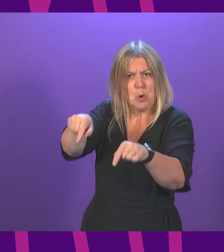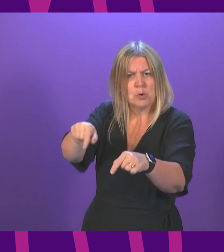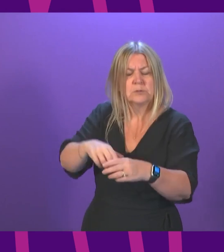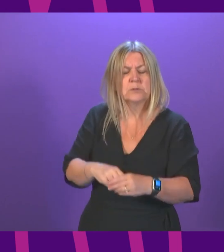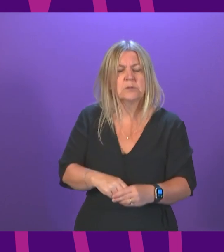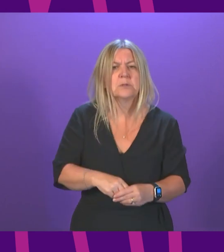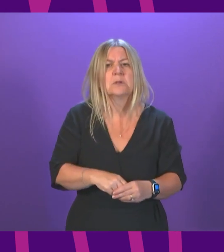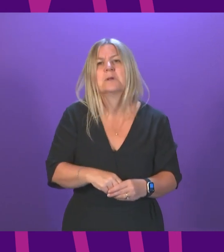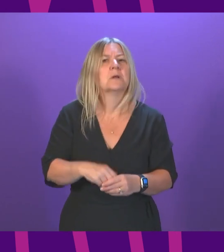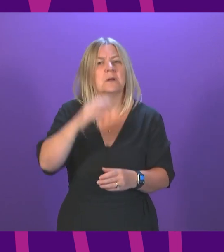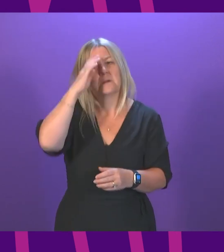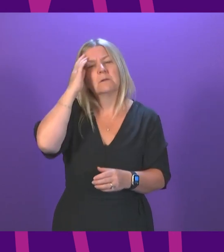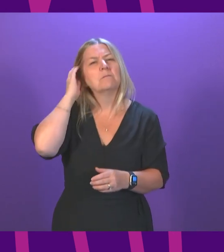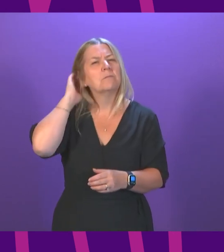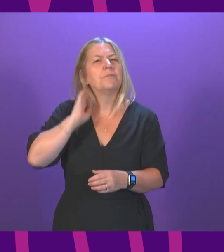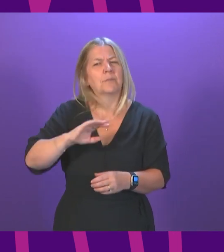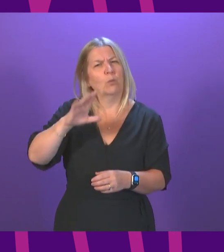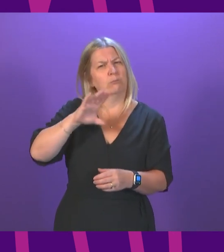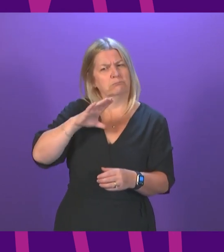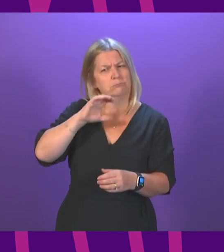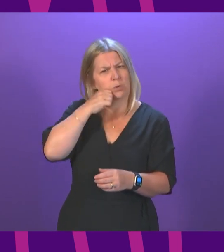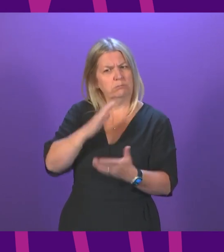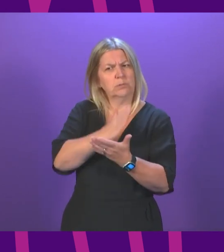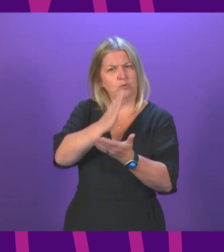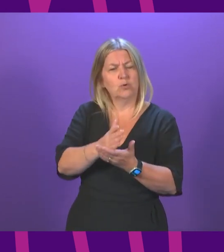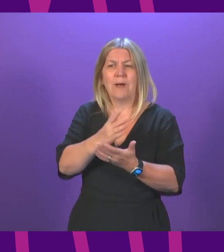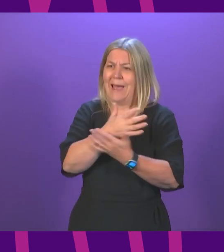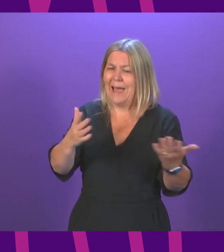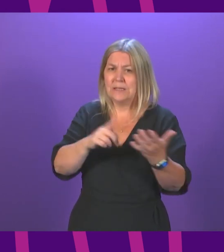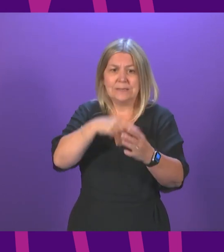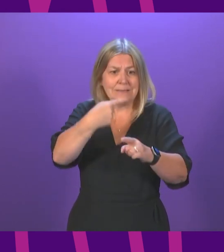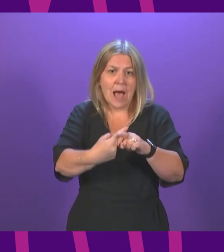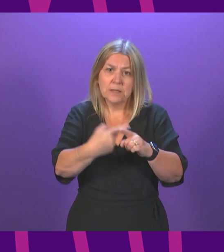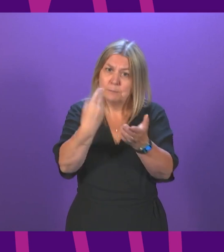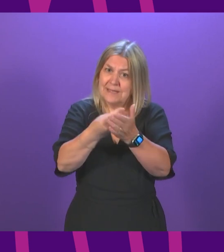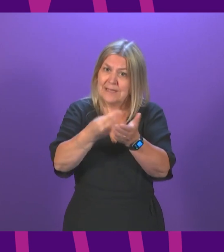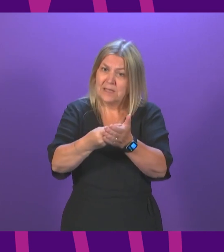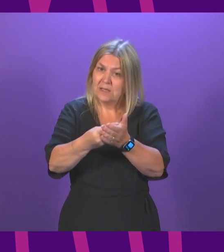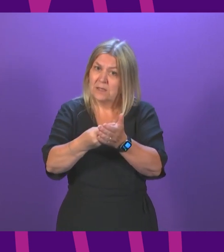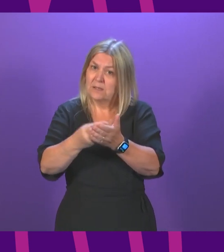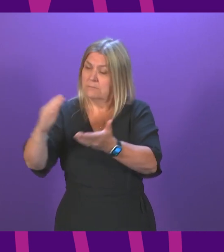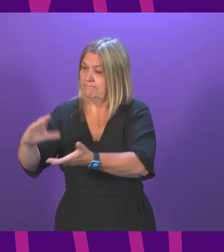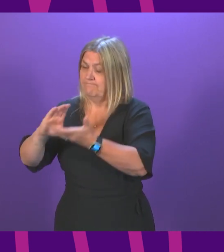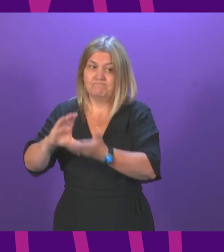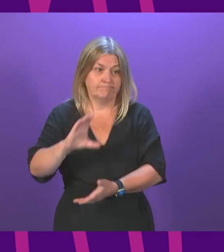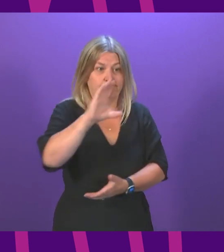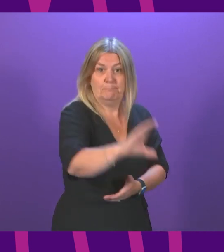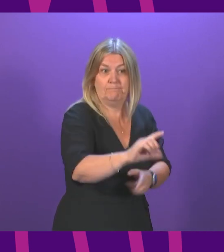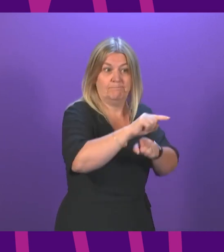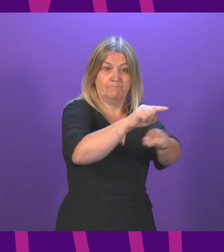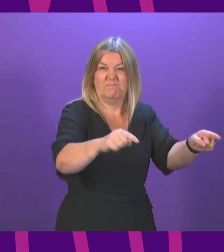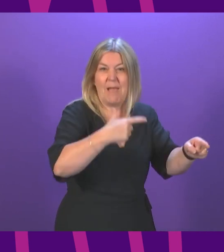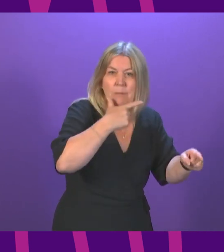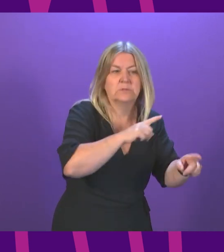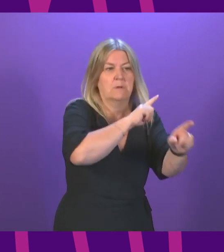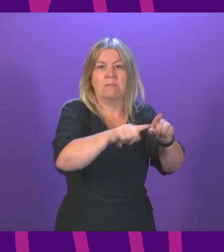attached to that. We will continue to make sure that any taxpayer money that is going to businesses is about creating not